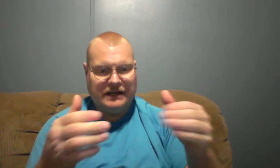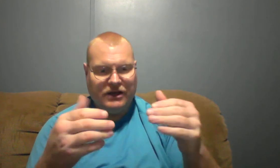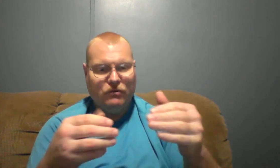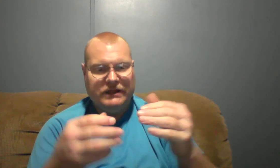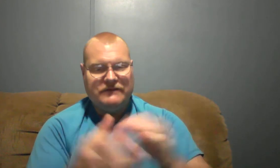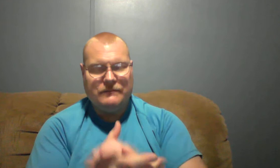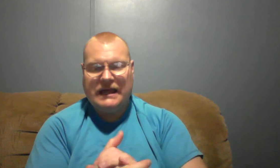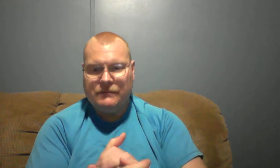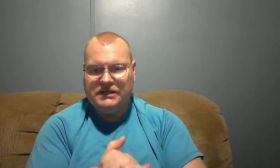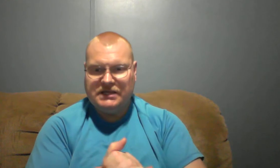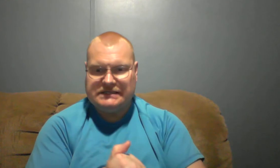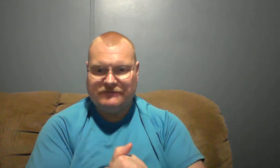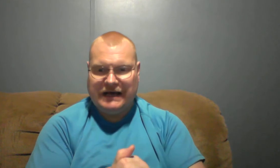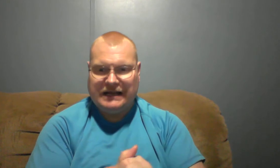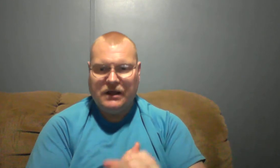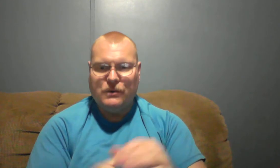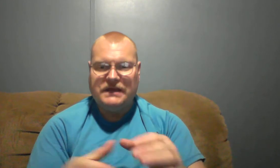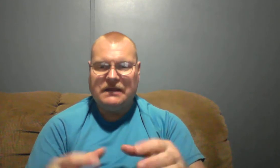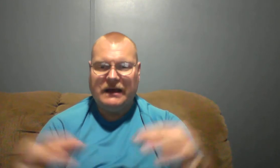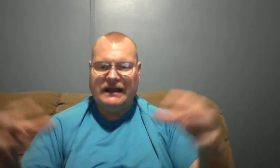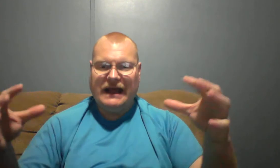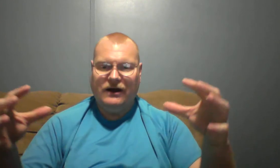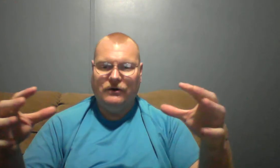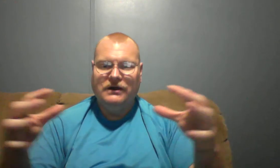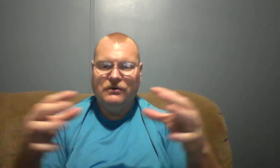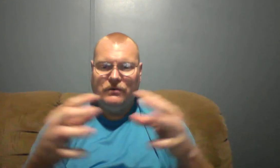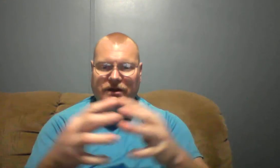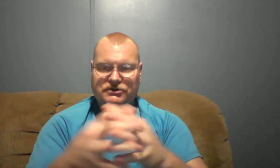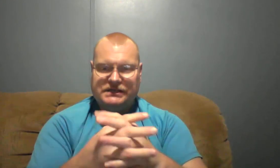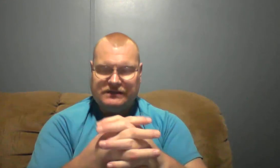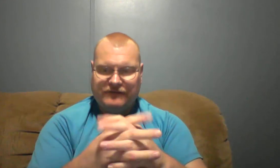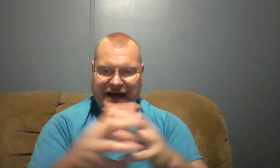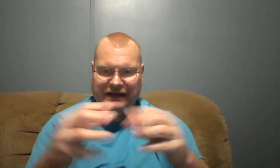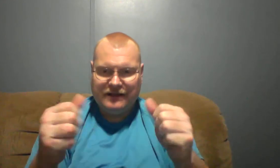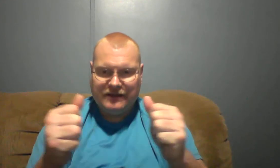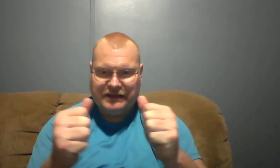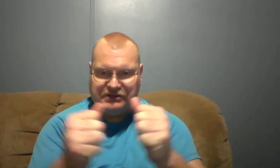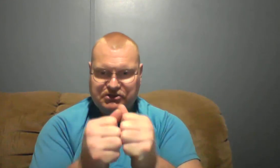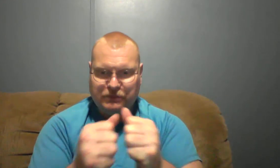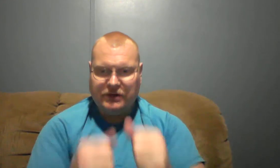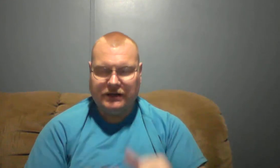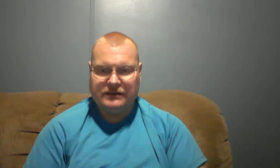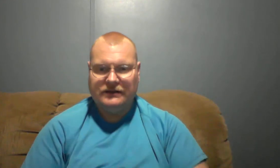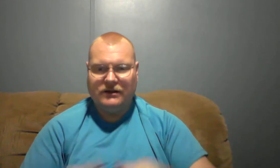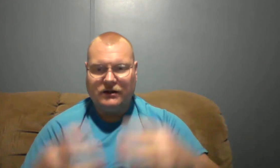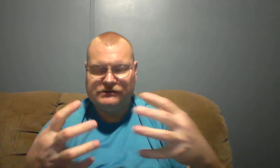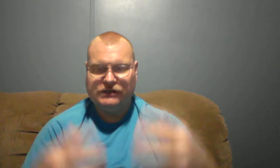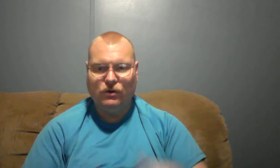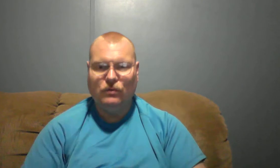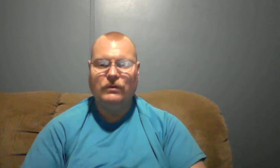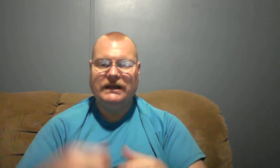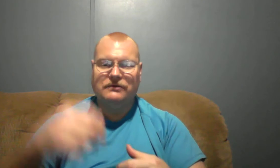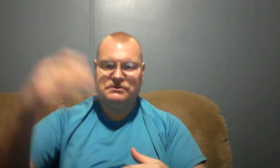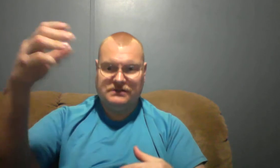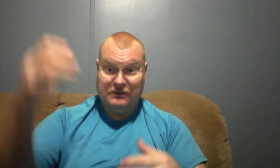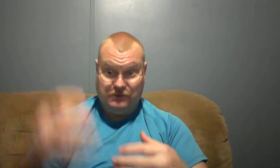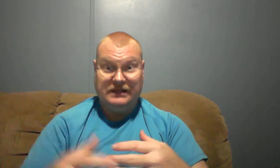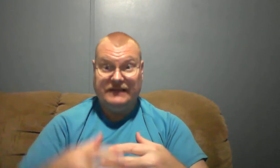no living man be justified well think about now we are justified in the spirit our soul when it goes leaves